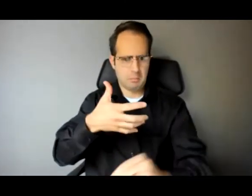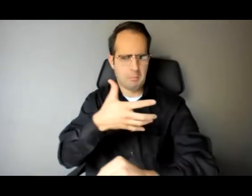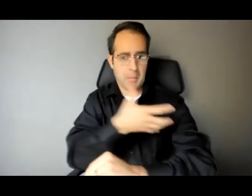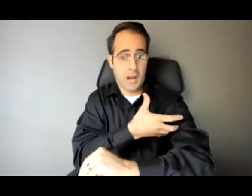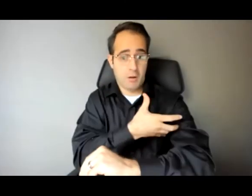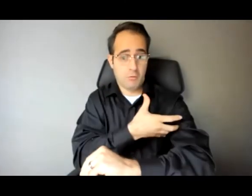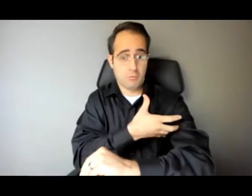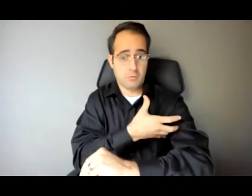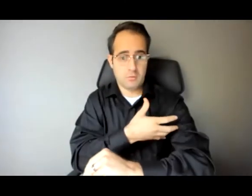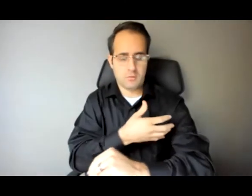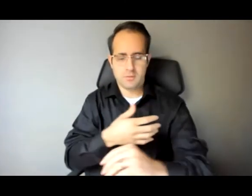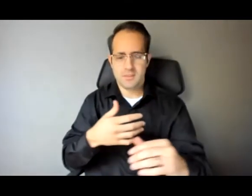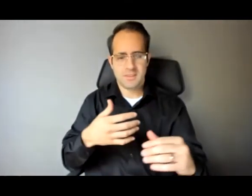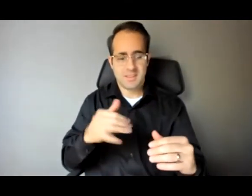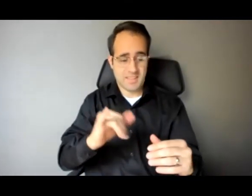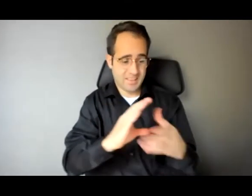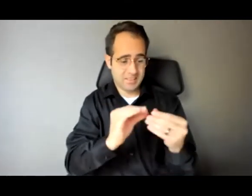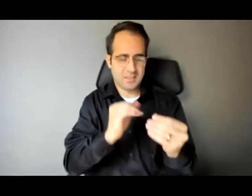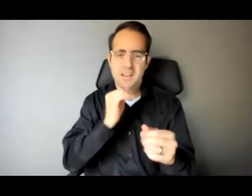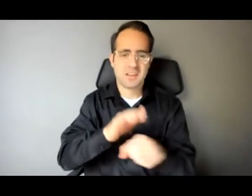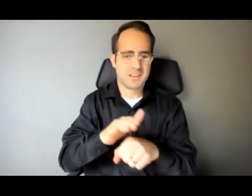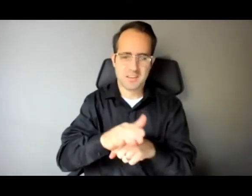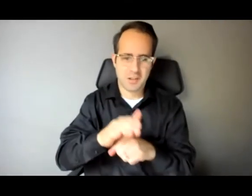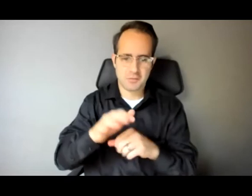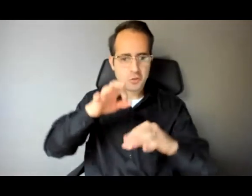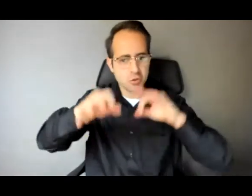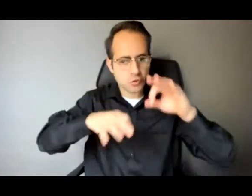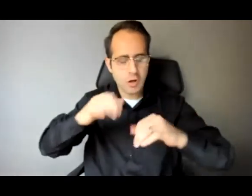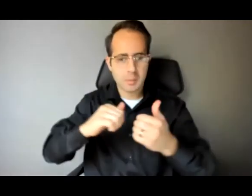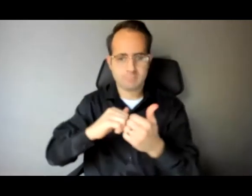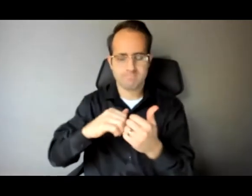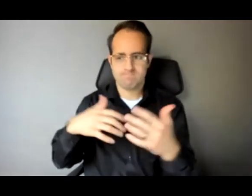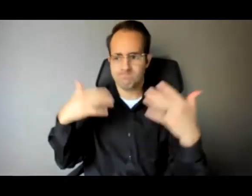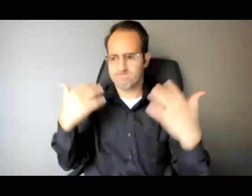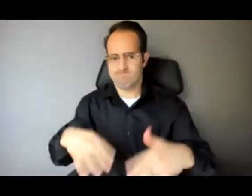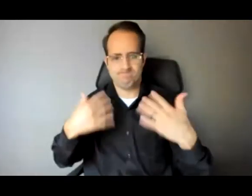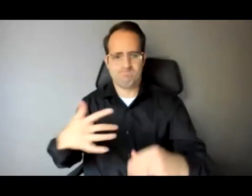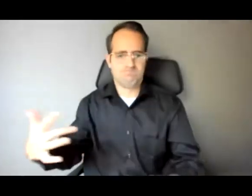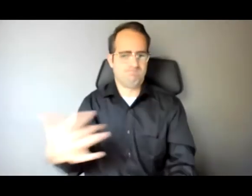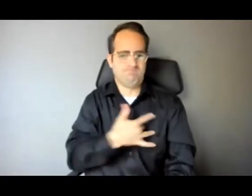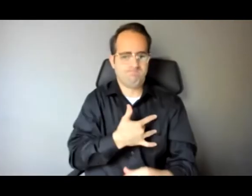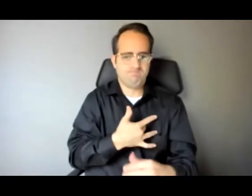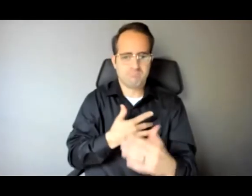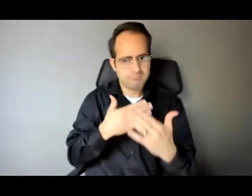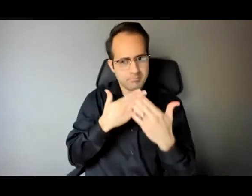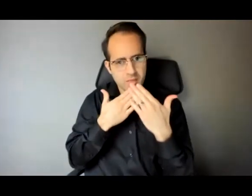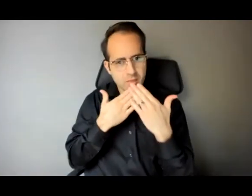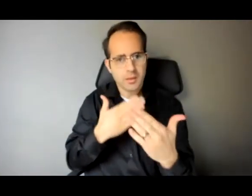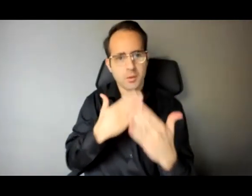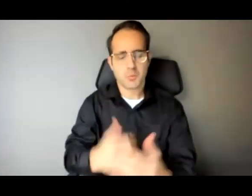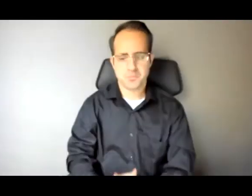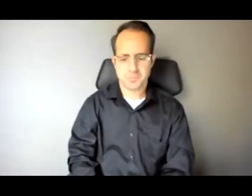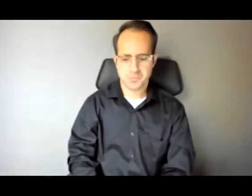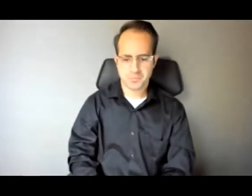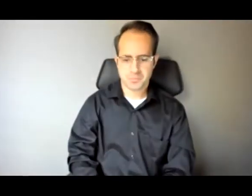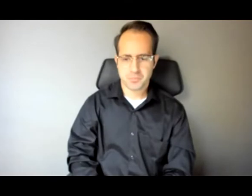is not sufficient enough to describe how moving it was. So thank you so much for that. Thank you for